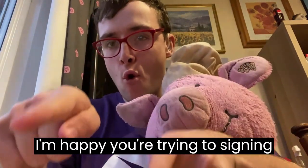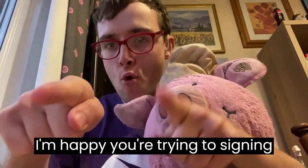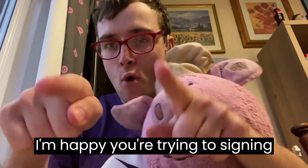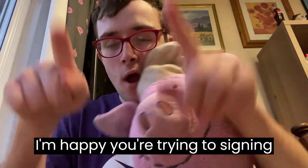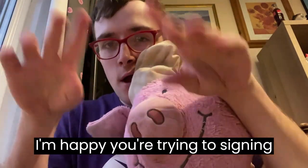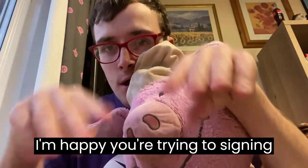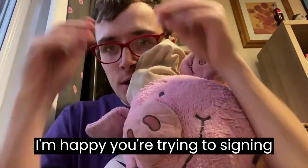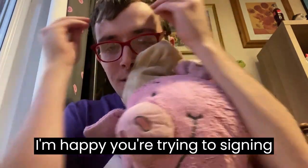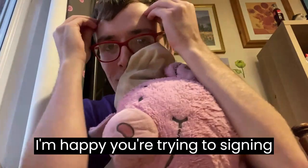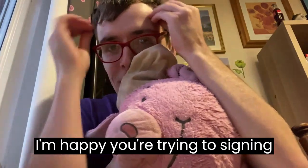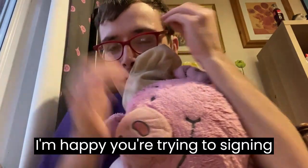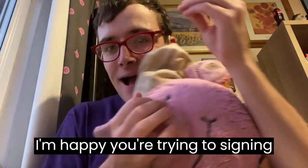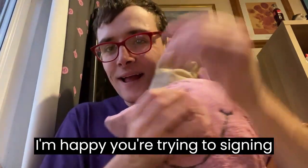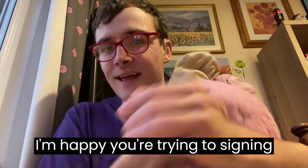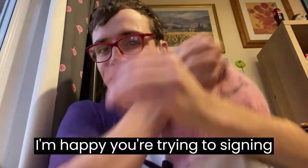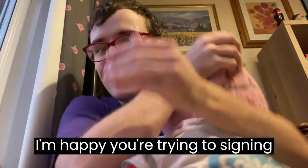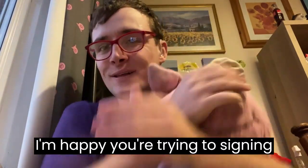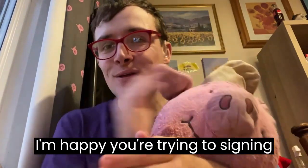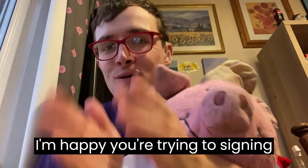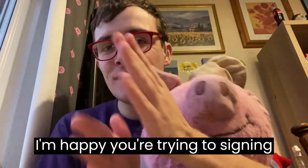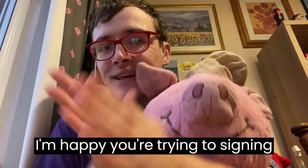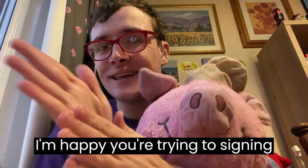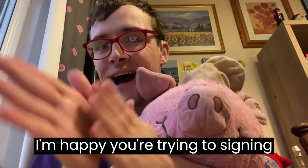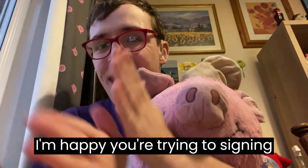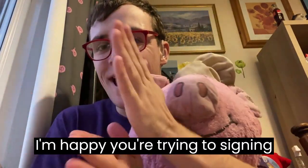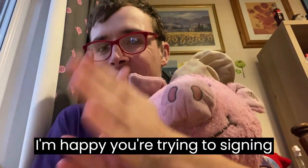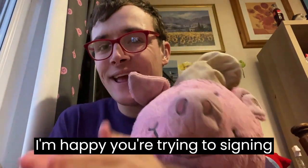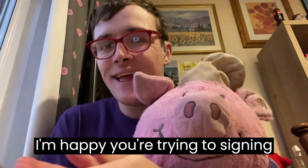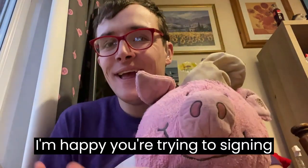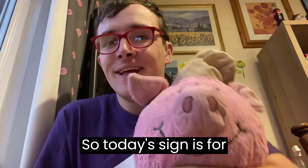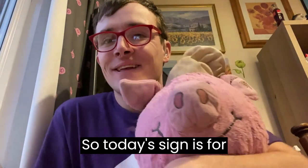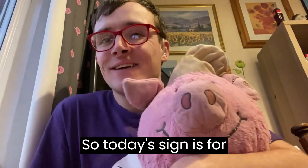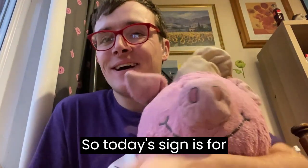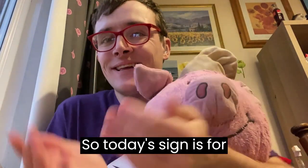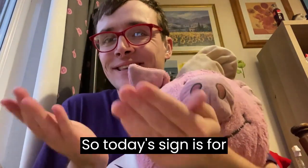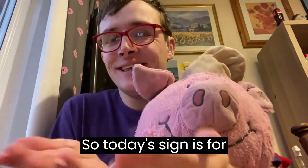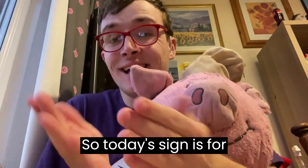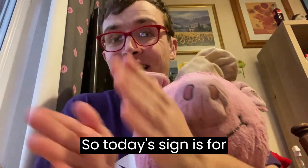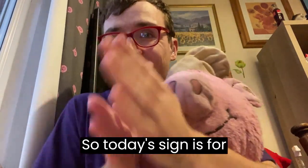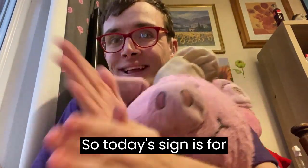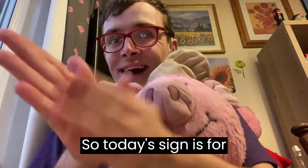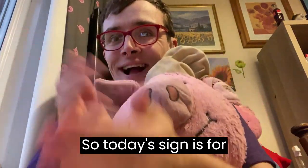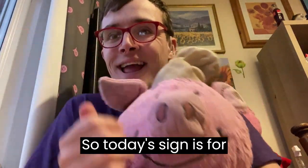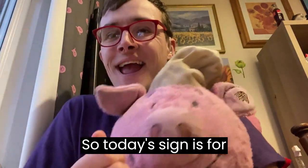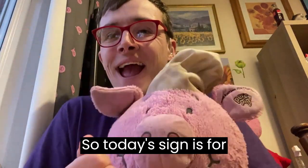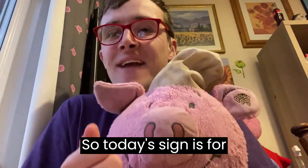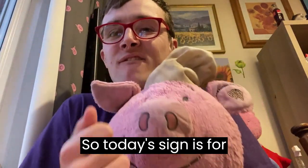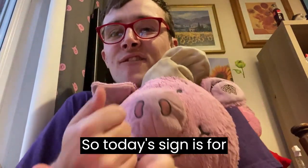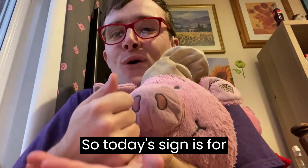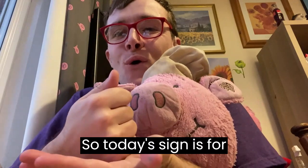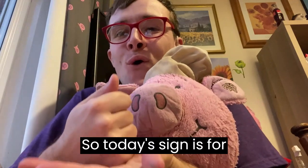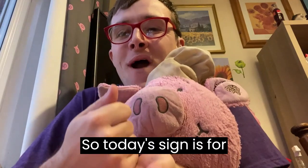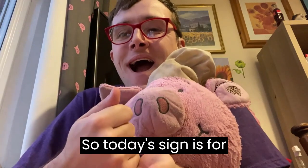started to started. Because you guys started to help.